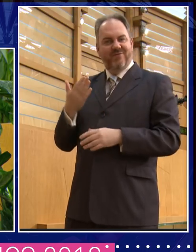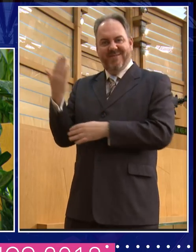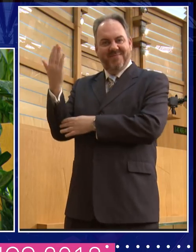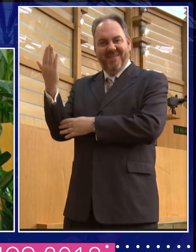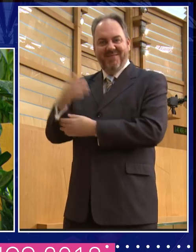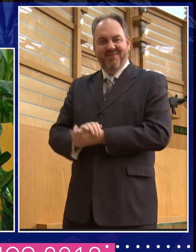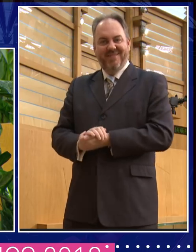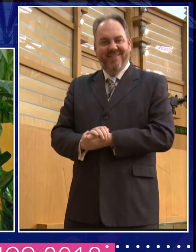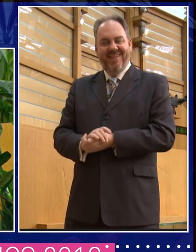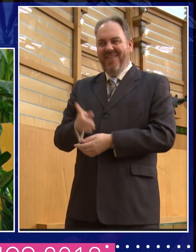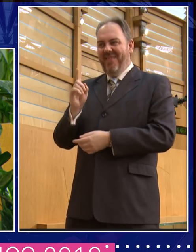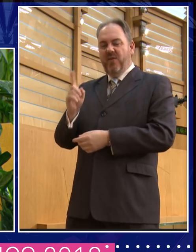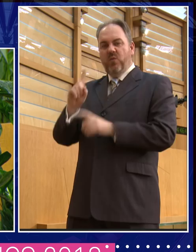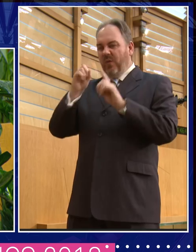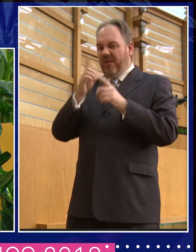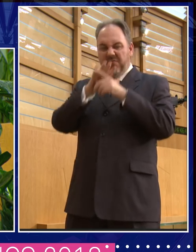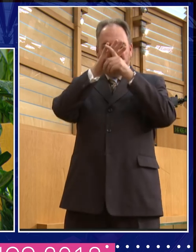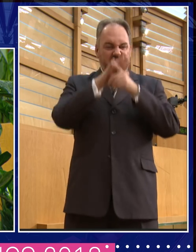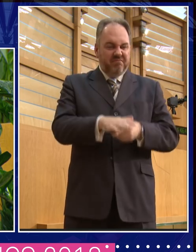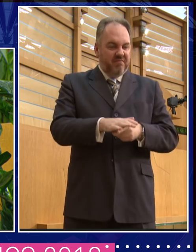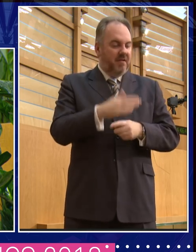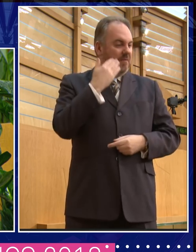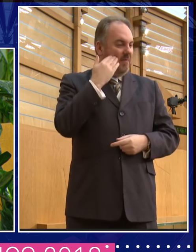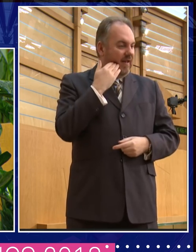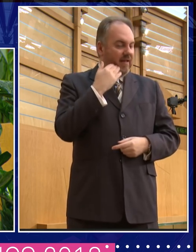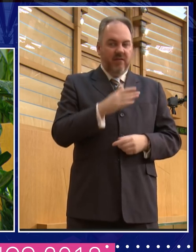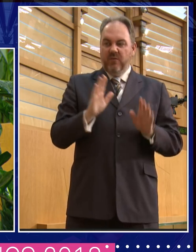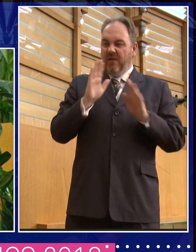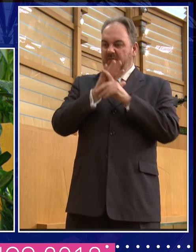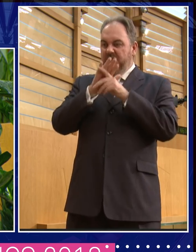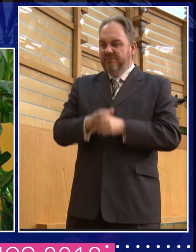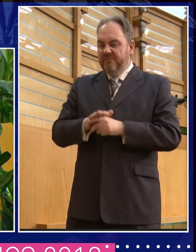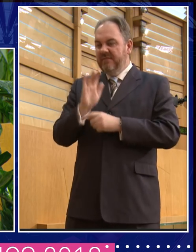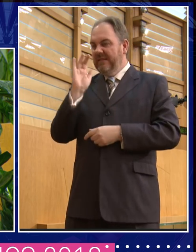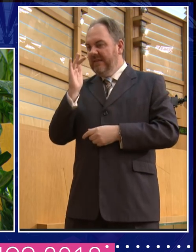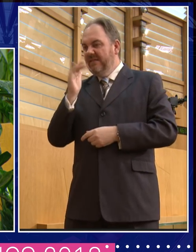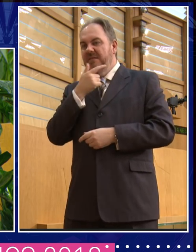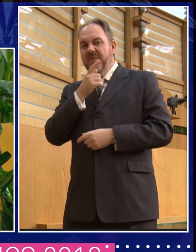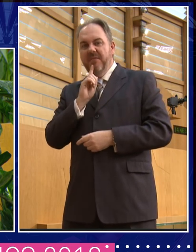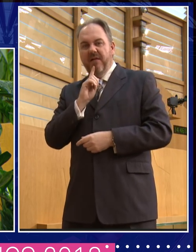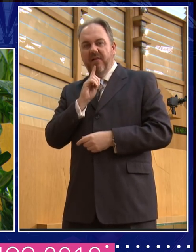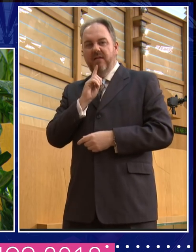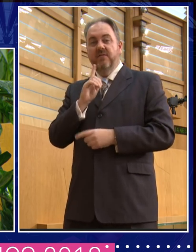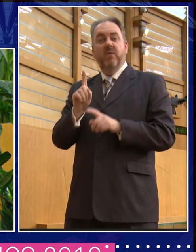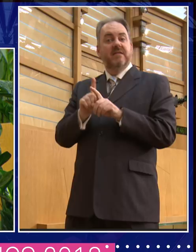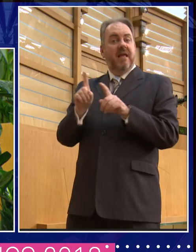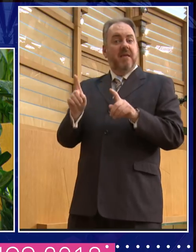or majority group. And so, again, you it's a bit like those statues, you know, quite where you draw the line